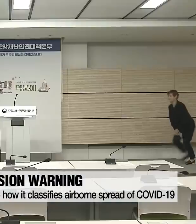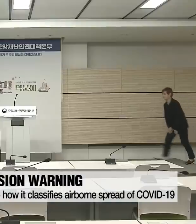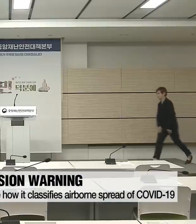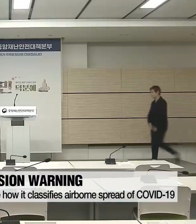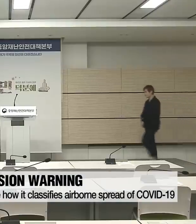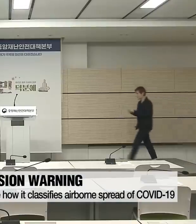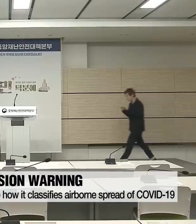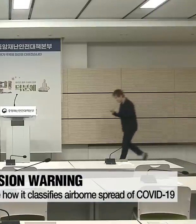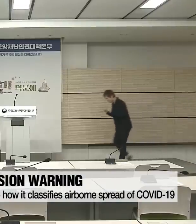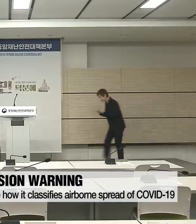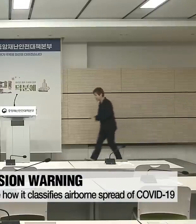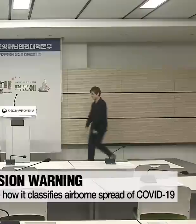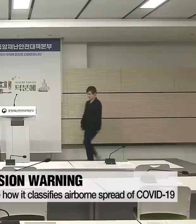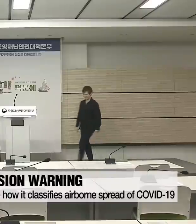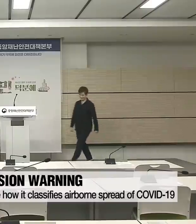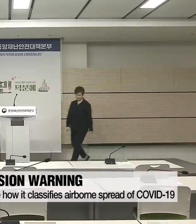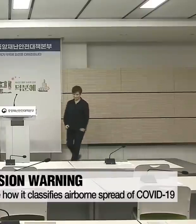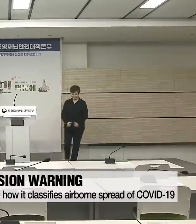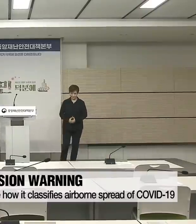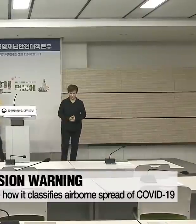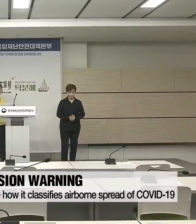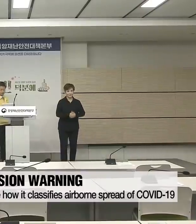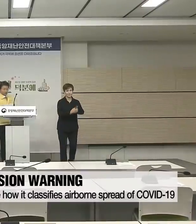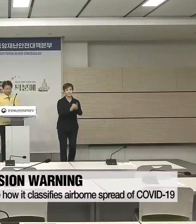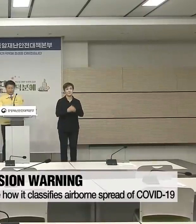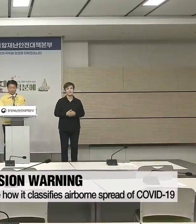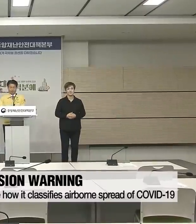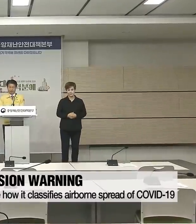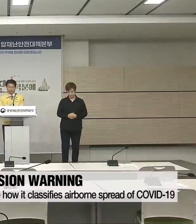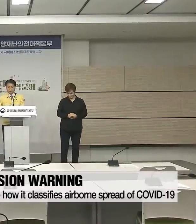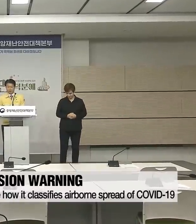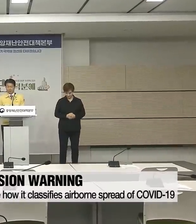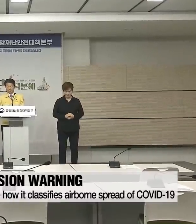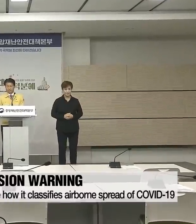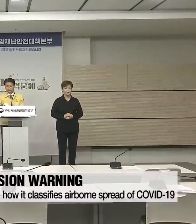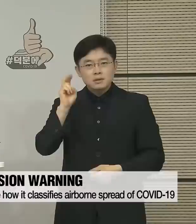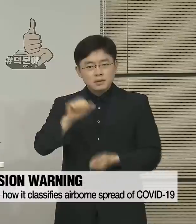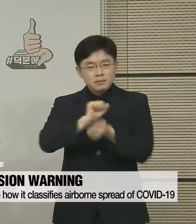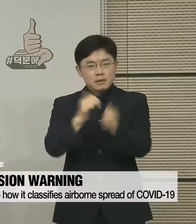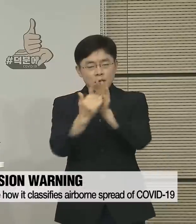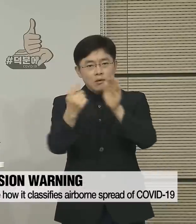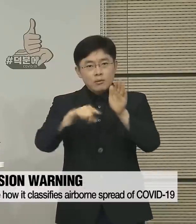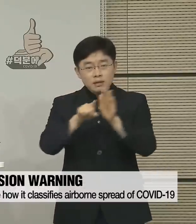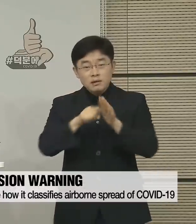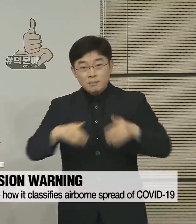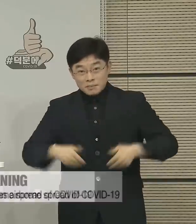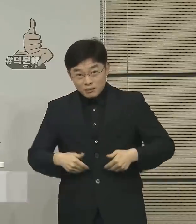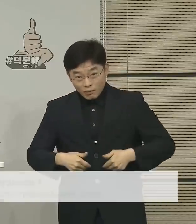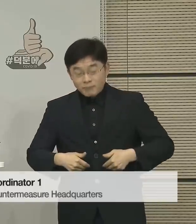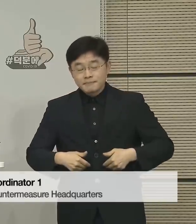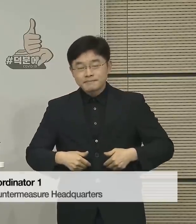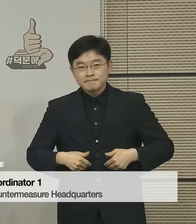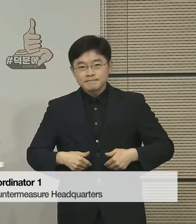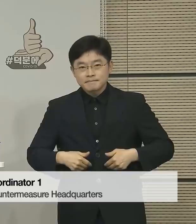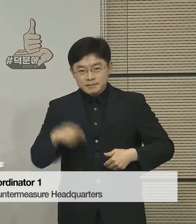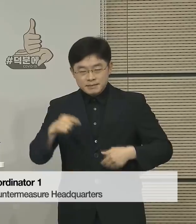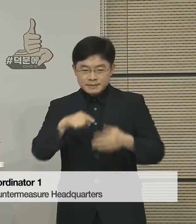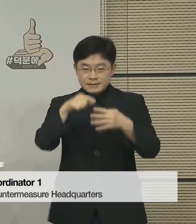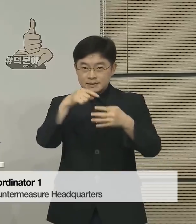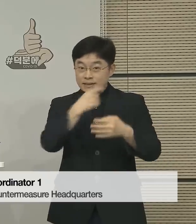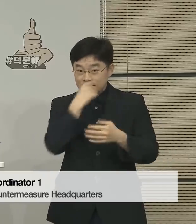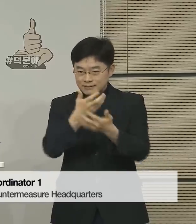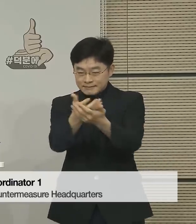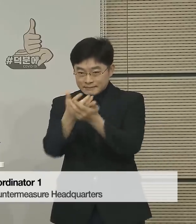and south korea echoed the who's stance on monday following the news we can discuss the matter once